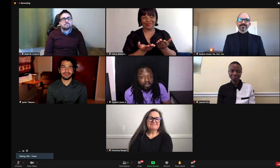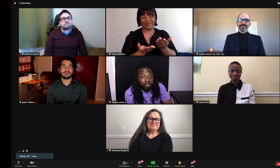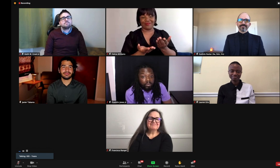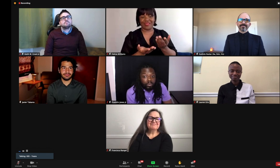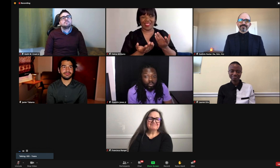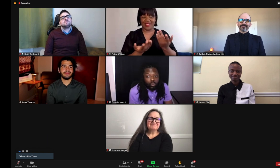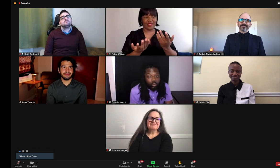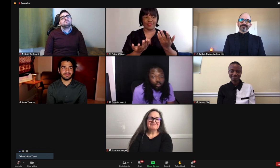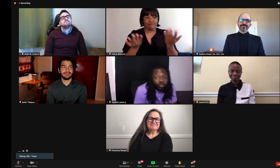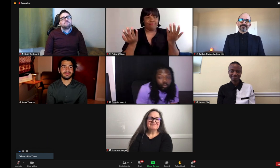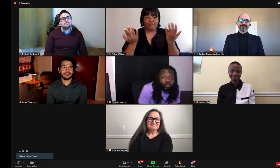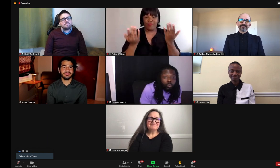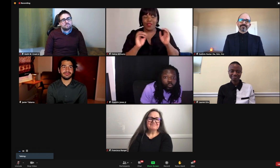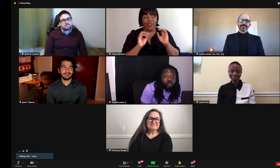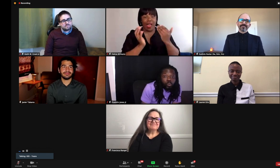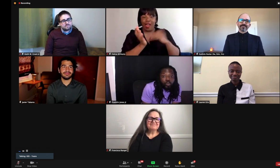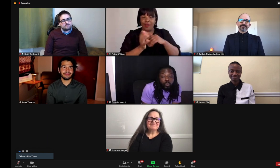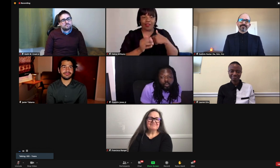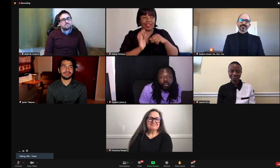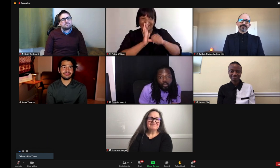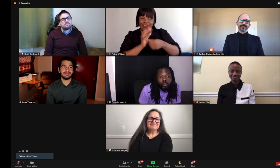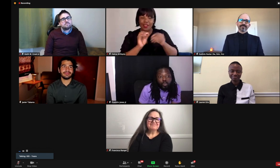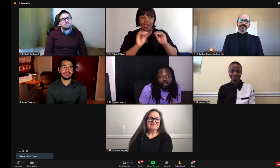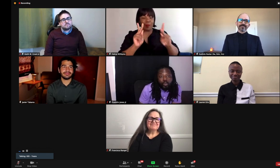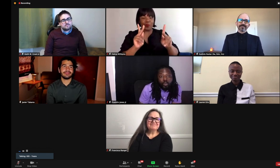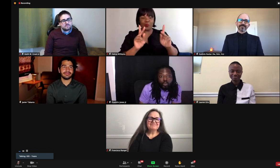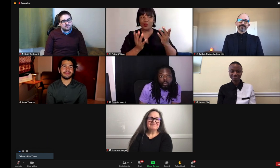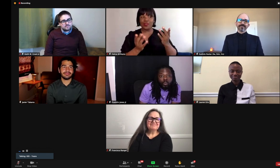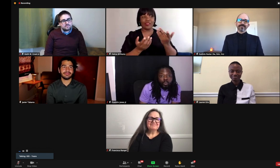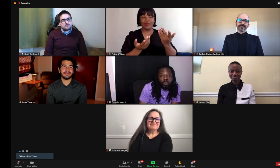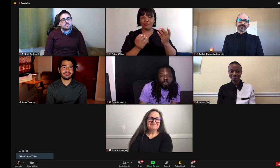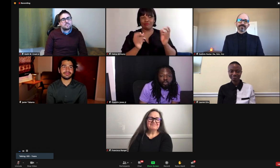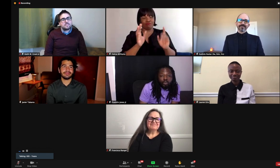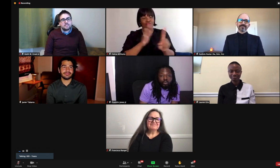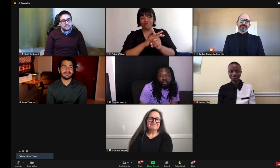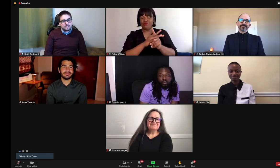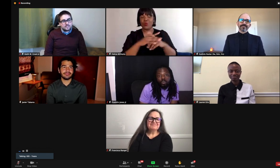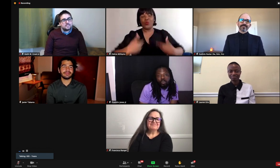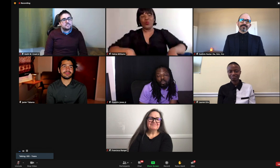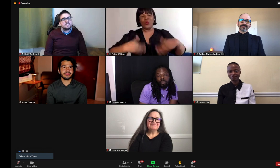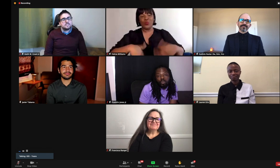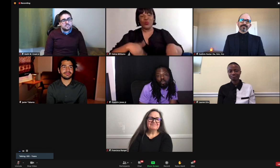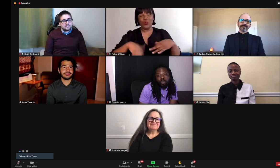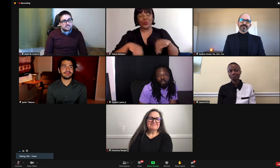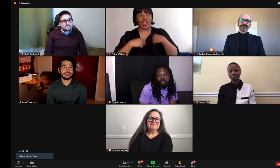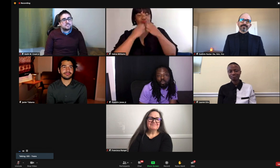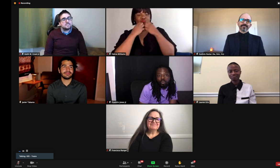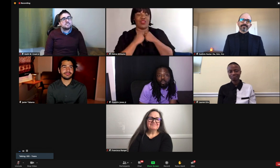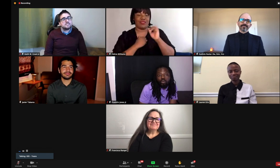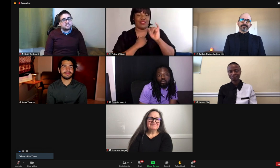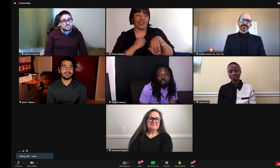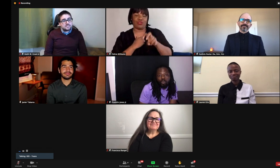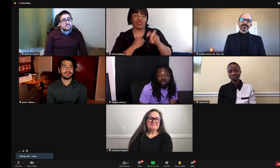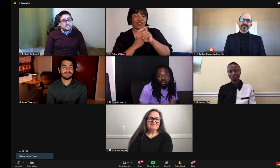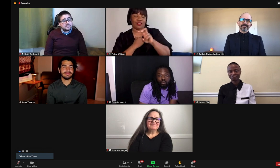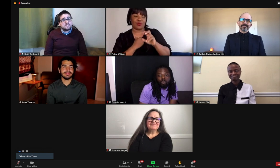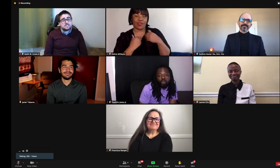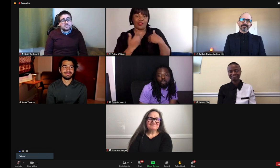them. so, again, I have to just emphasize and underscore that the opportunity for BIPOC to be involved is